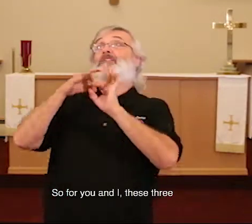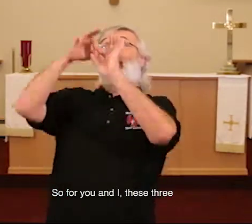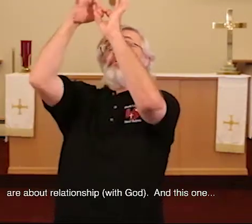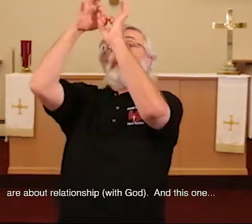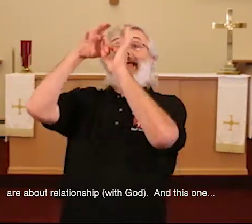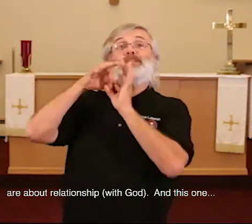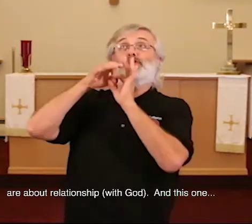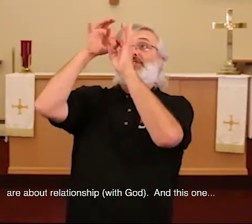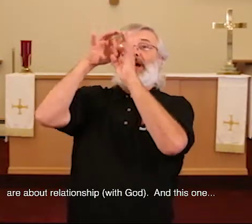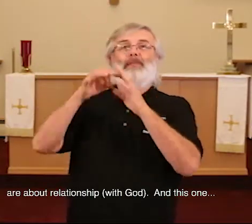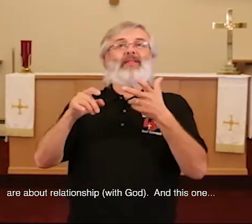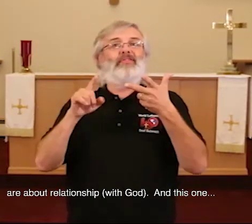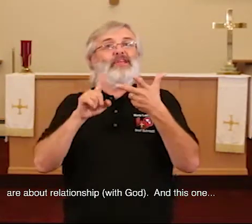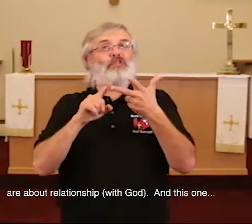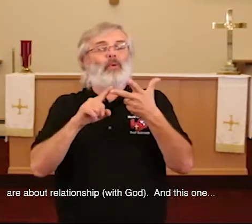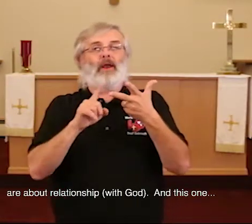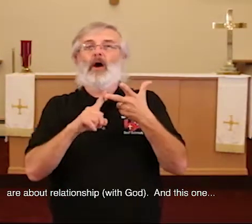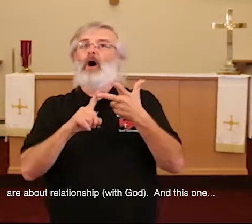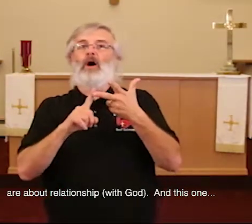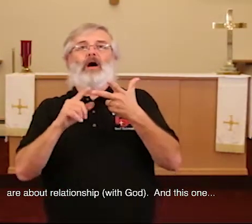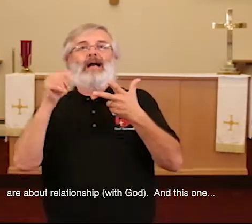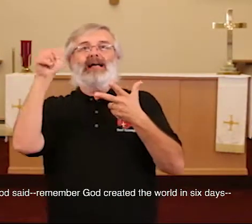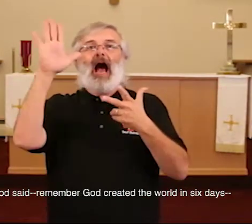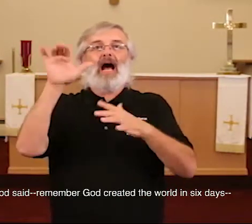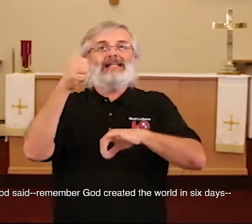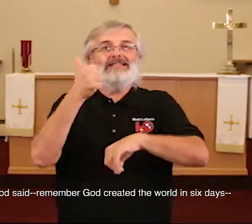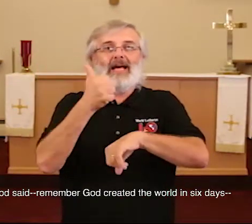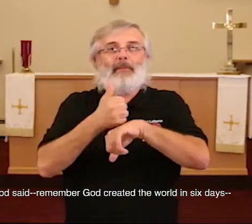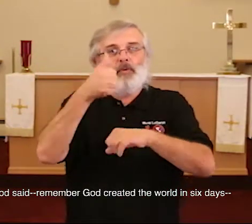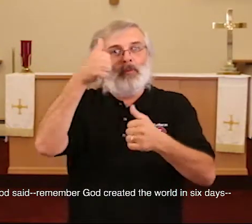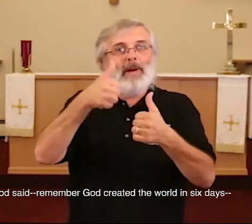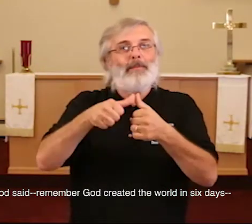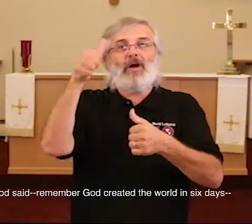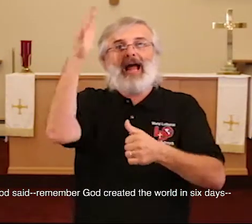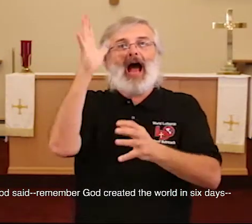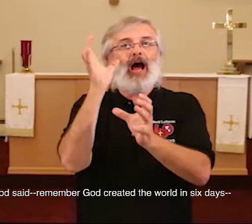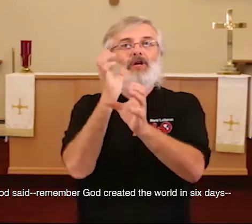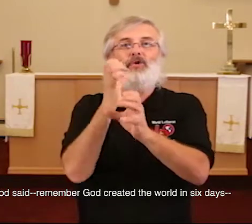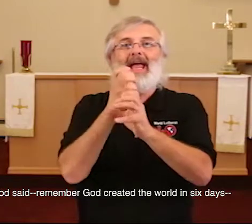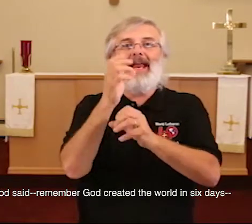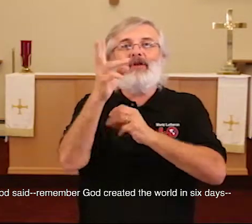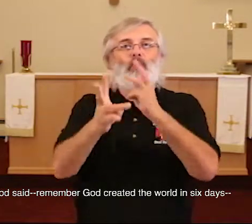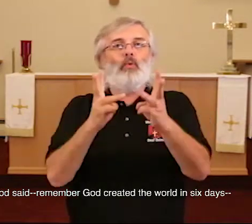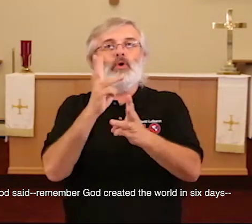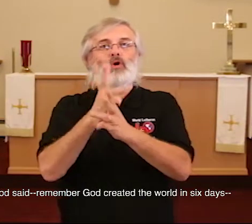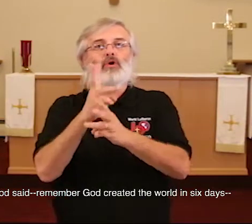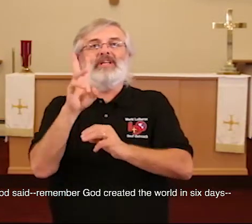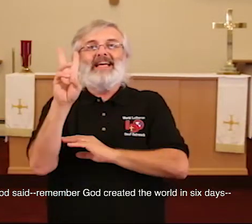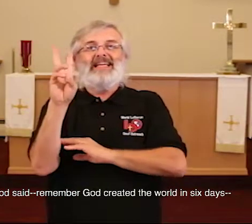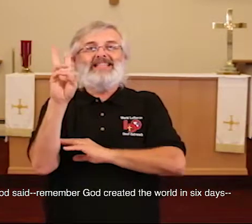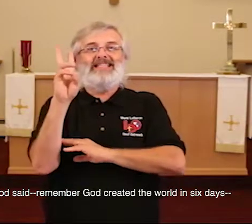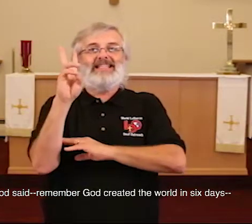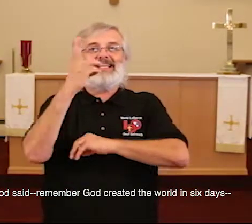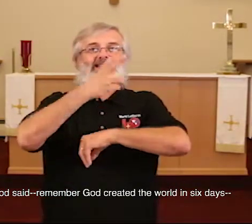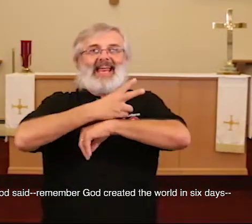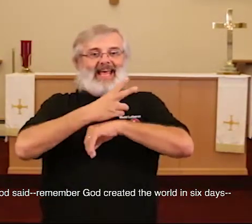it's about relationship, and this one, God set up, remember God created the world in six days,